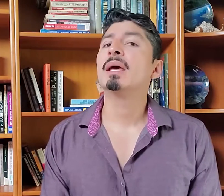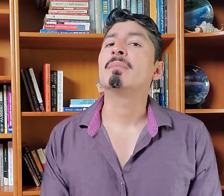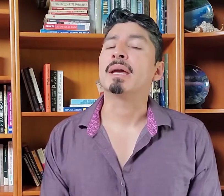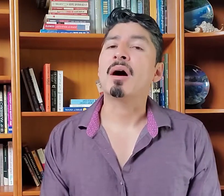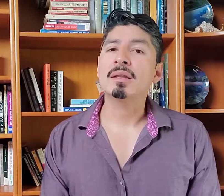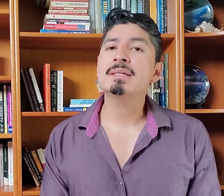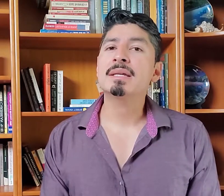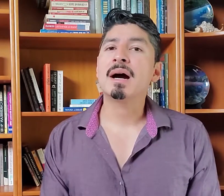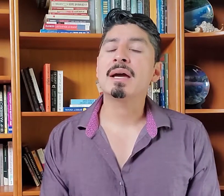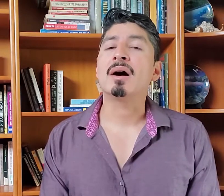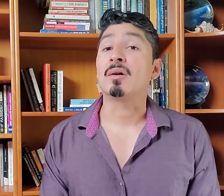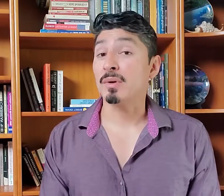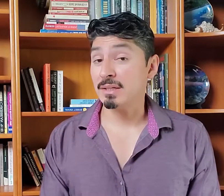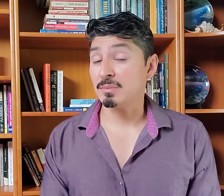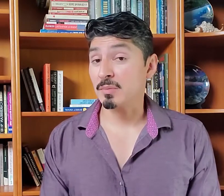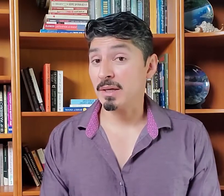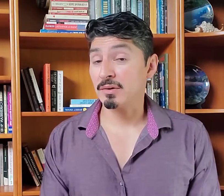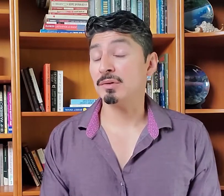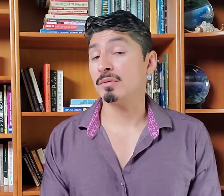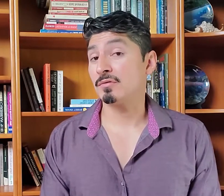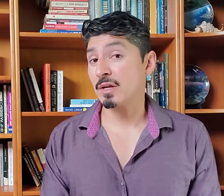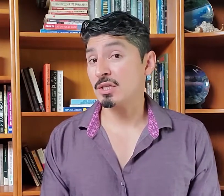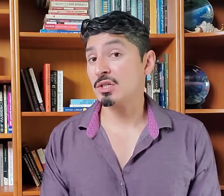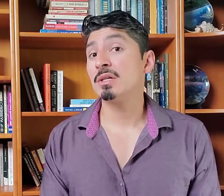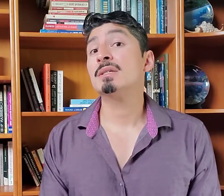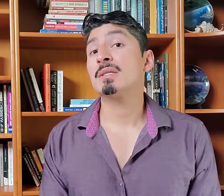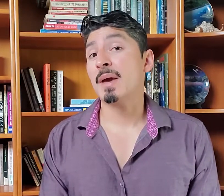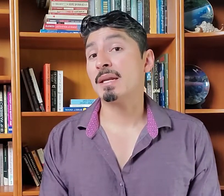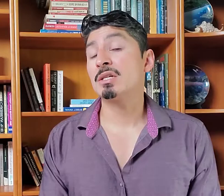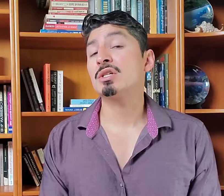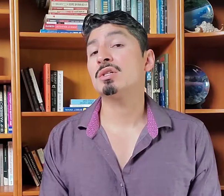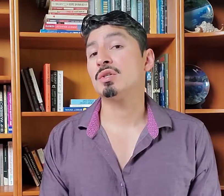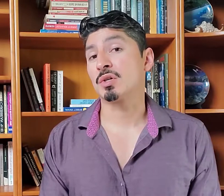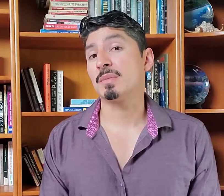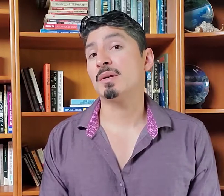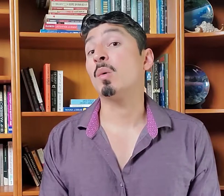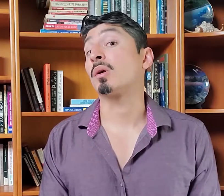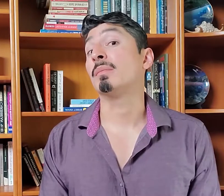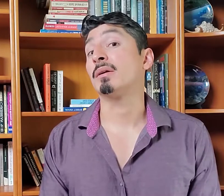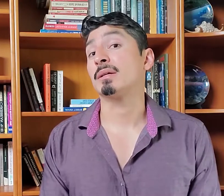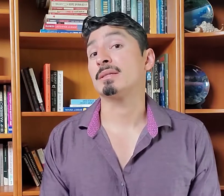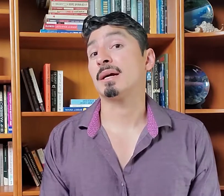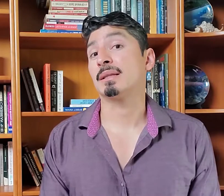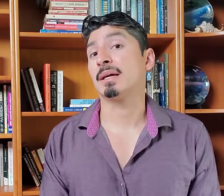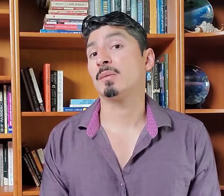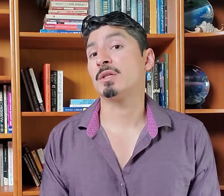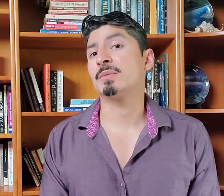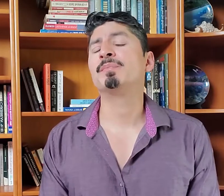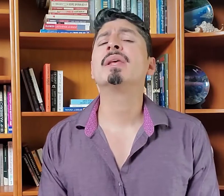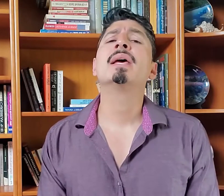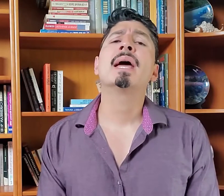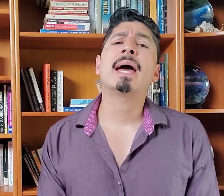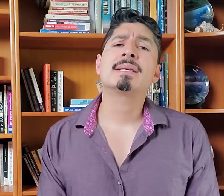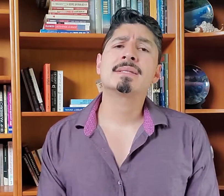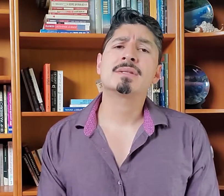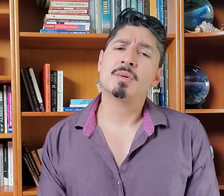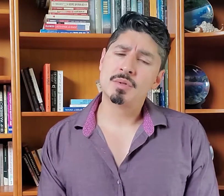My colleagues and I are ready to prepare you in French, Spanish, German, or American Sign Language. As social